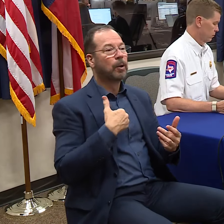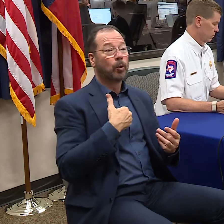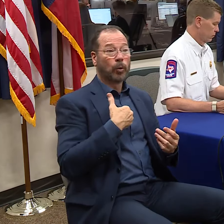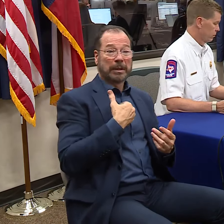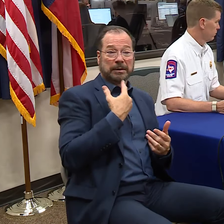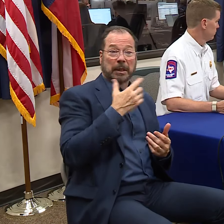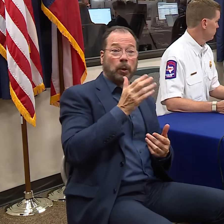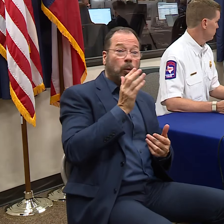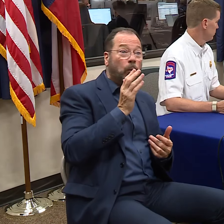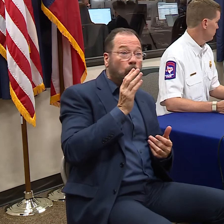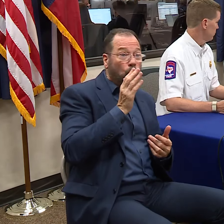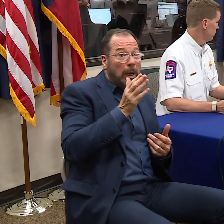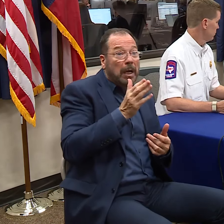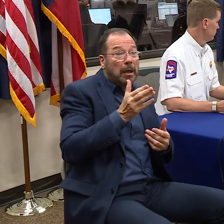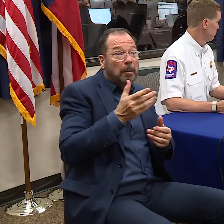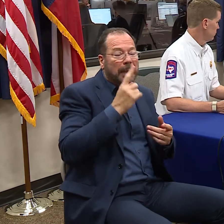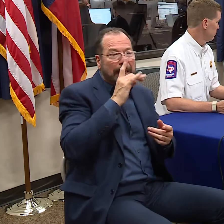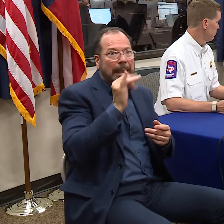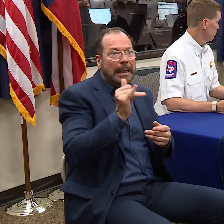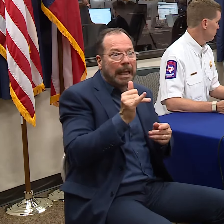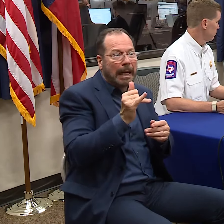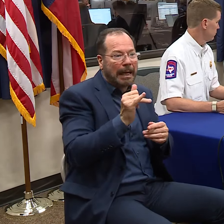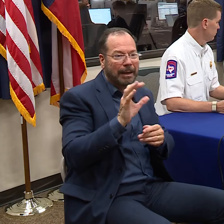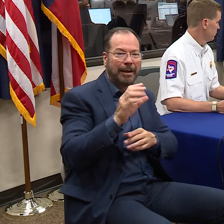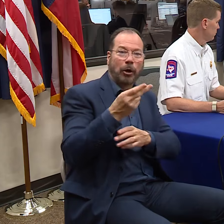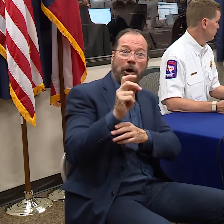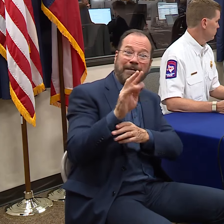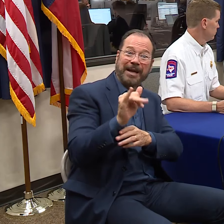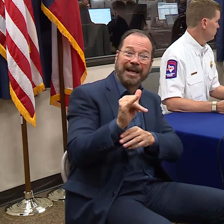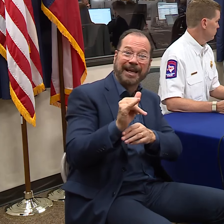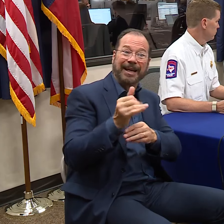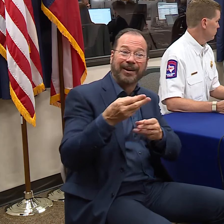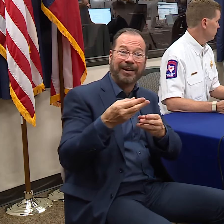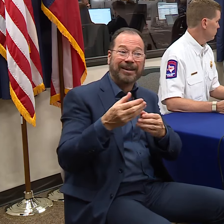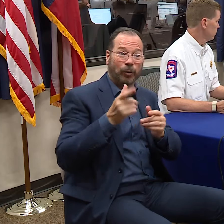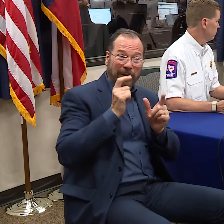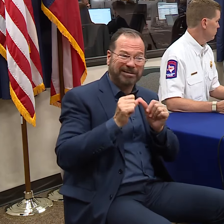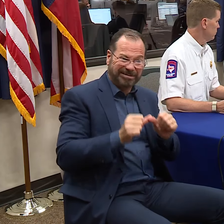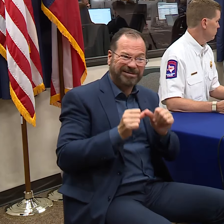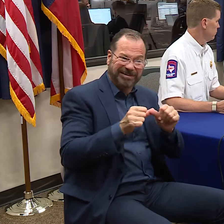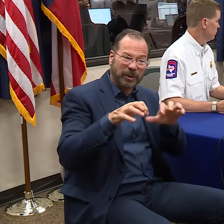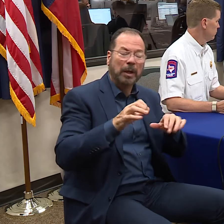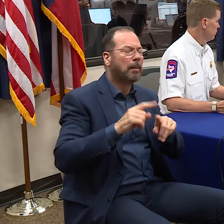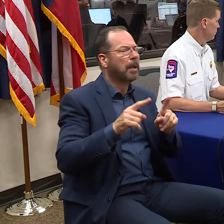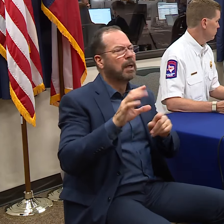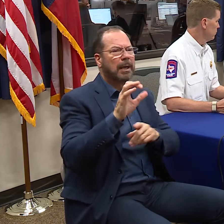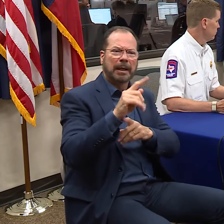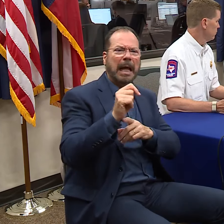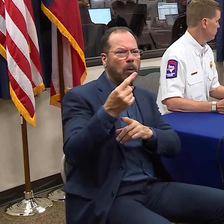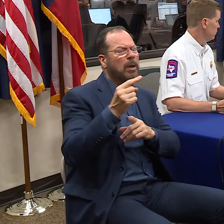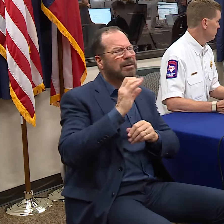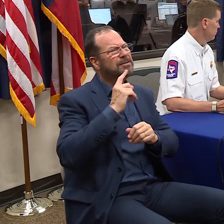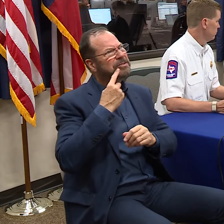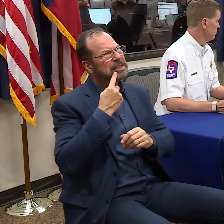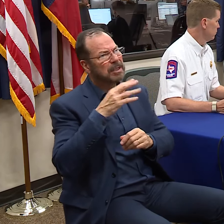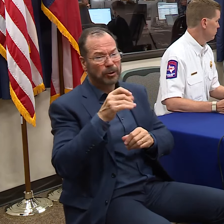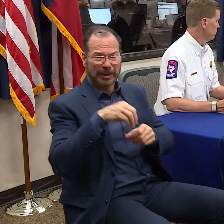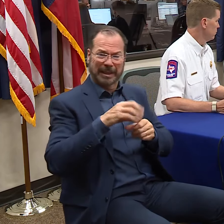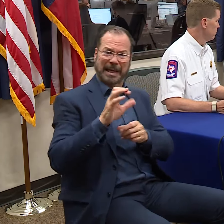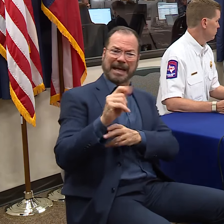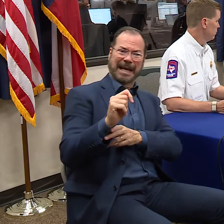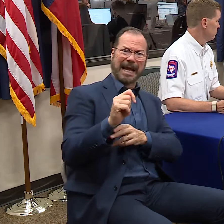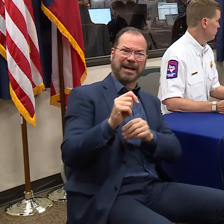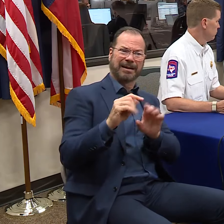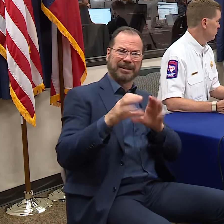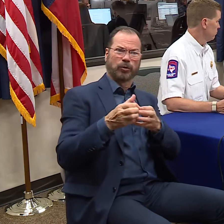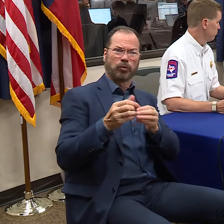this is going to be an Ike or a Harvey that stayed over land a lot. But these storms, and Cat 1s are serious storms. If you're in the way of Cat 1,